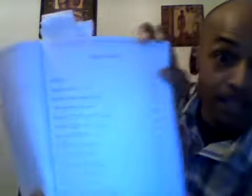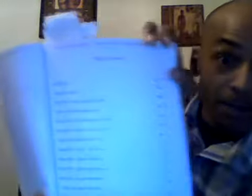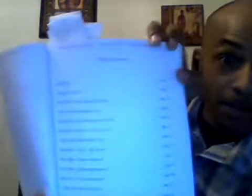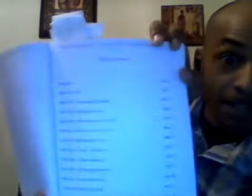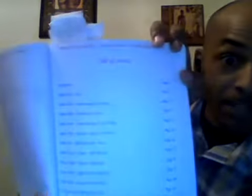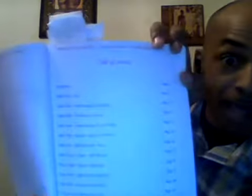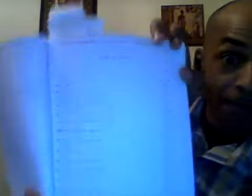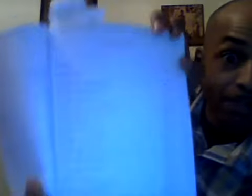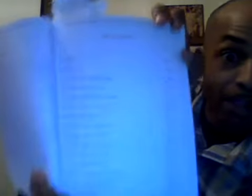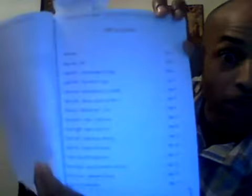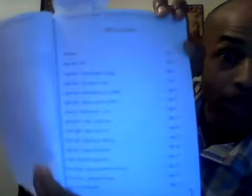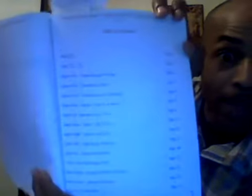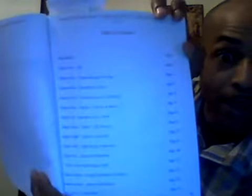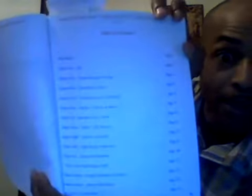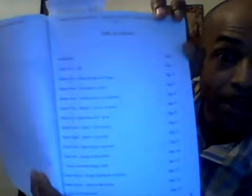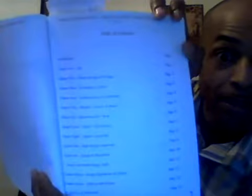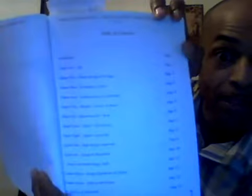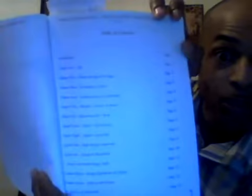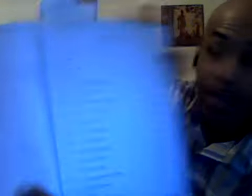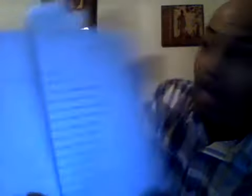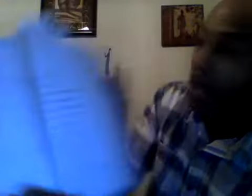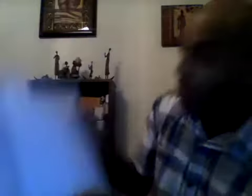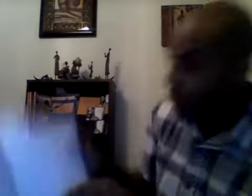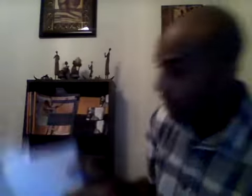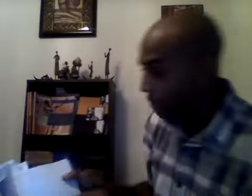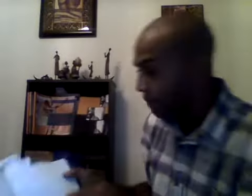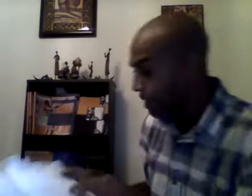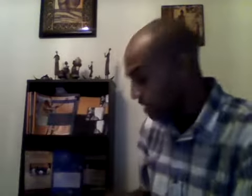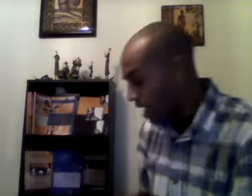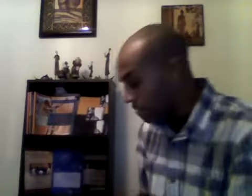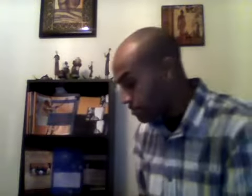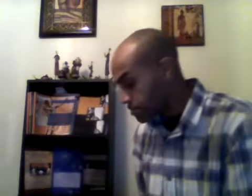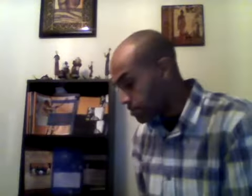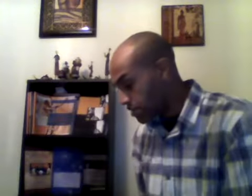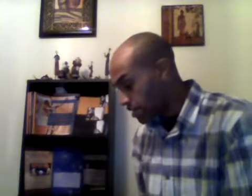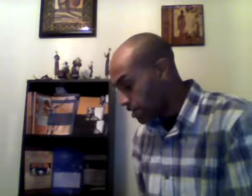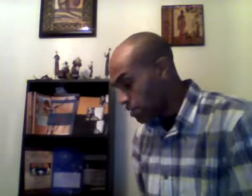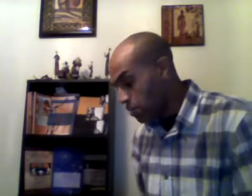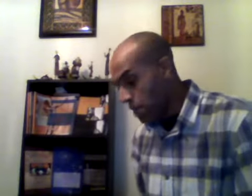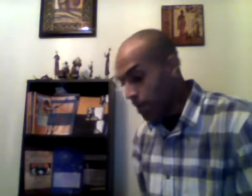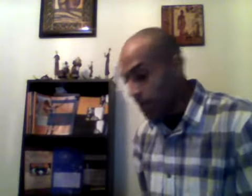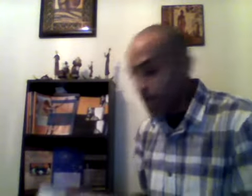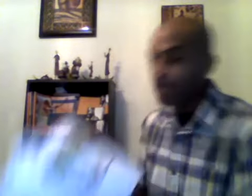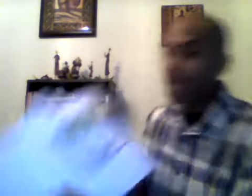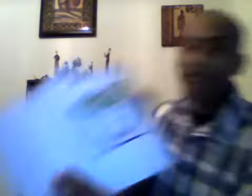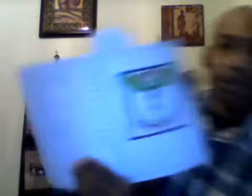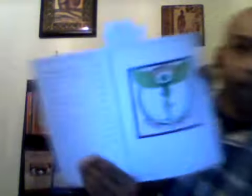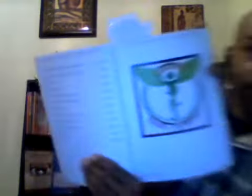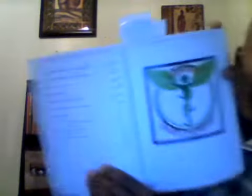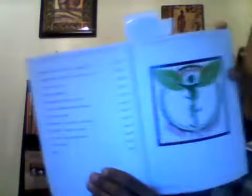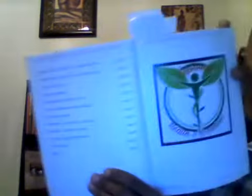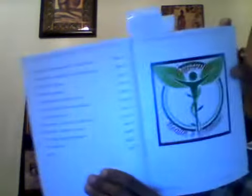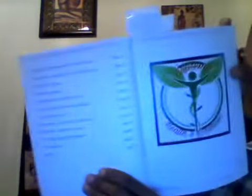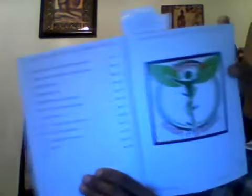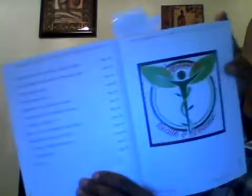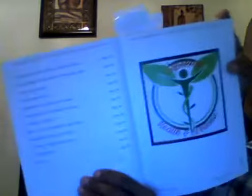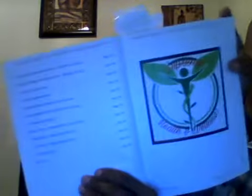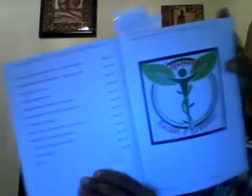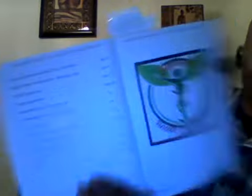some of the chapters that we got see we got we got big chapters see we breaking down everything see we breaking